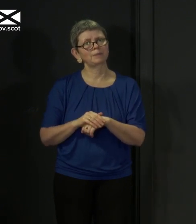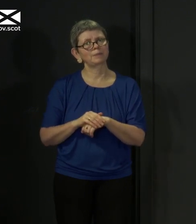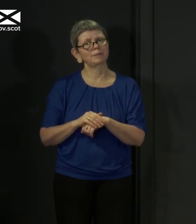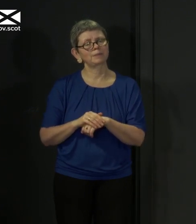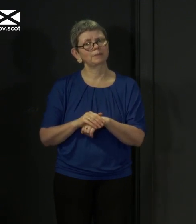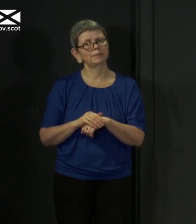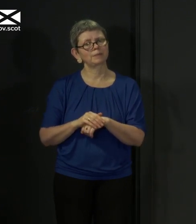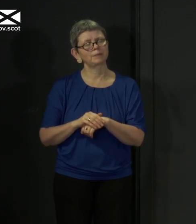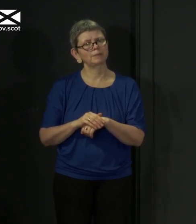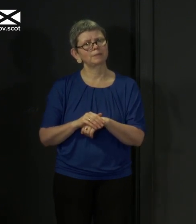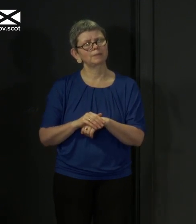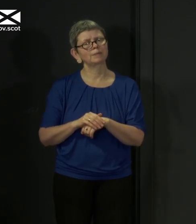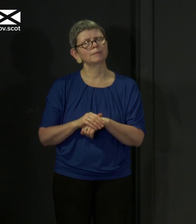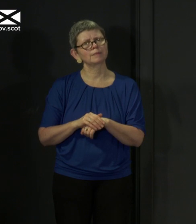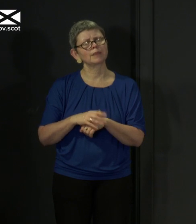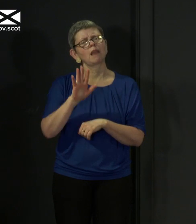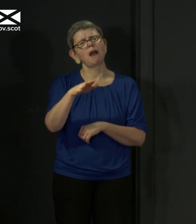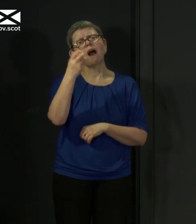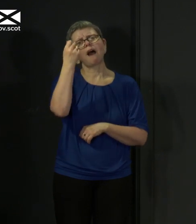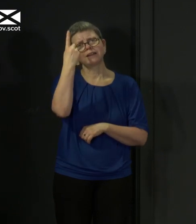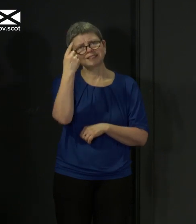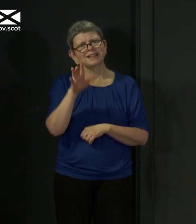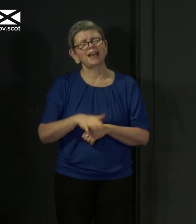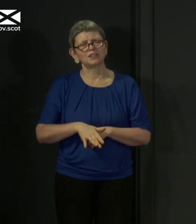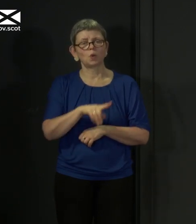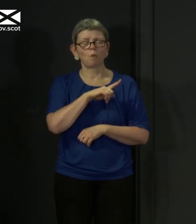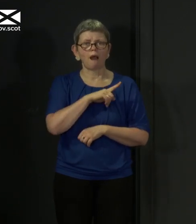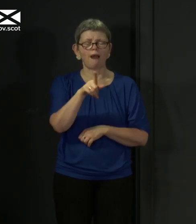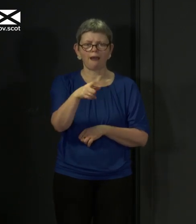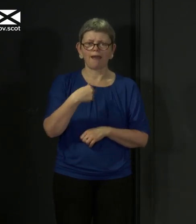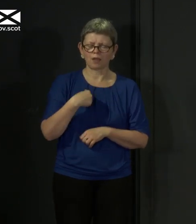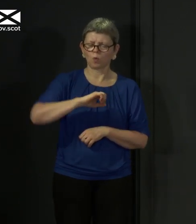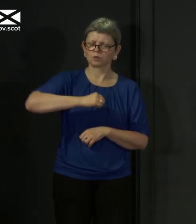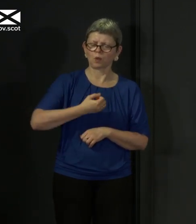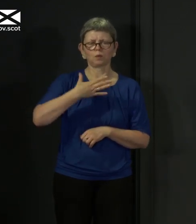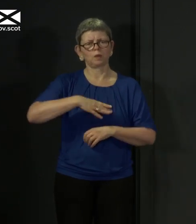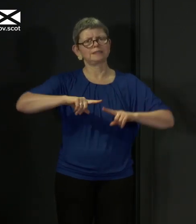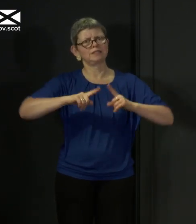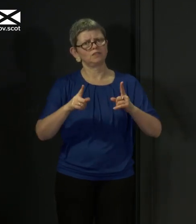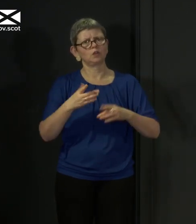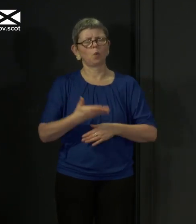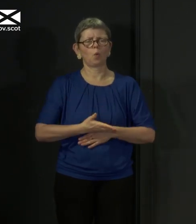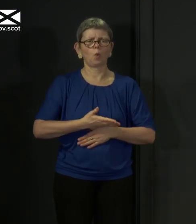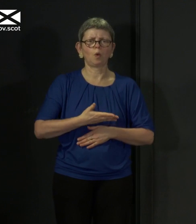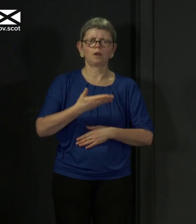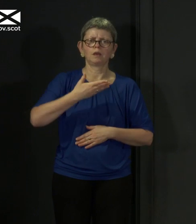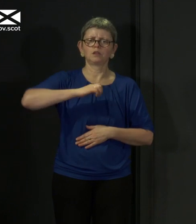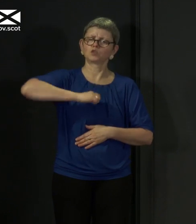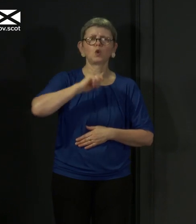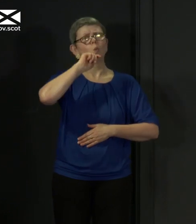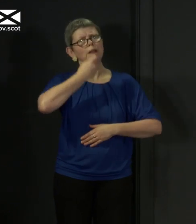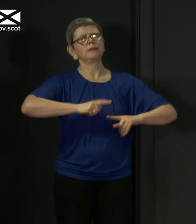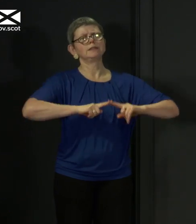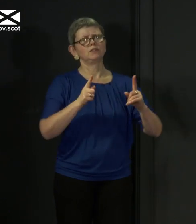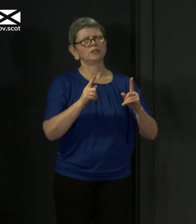traditional sense, understand why people want me to lead off on what am I going to do differently or what am I not going to do differently? But with the greatest of